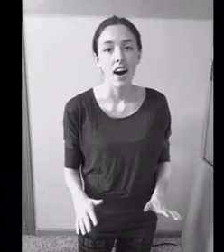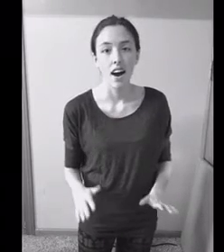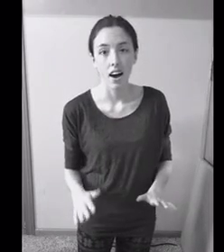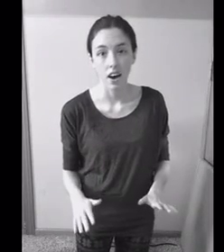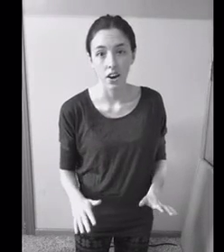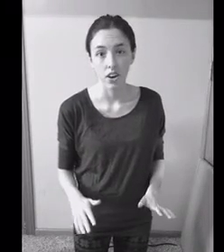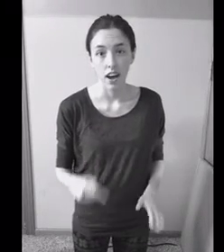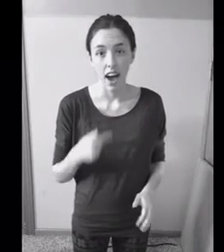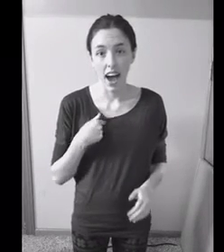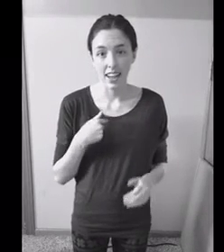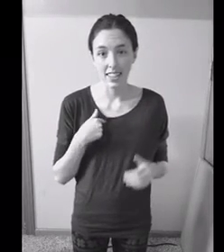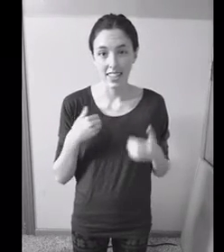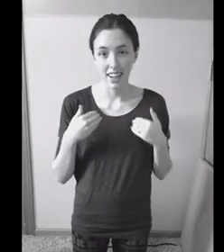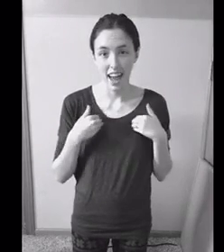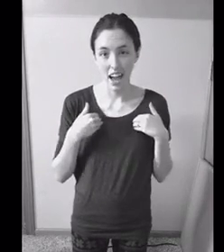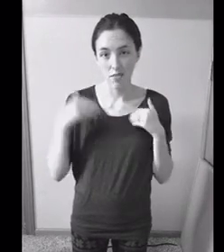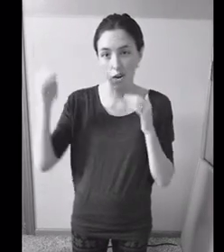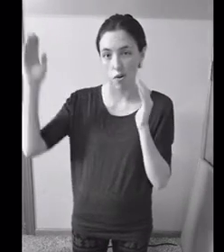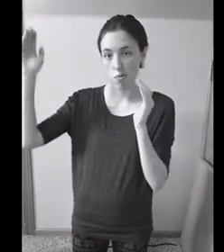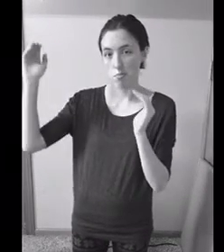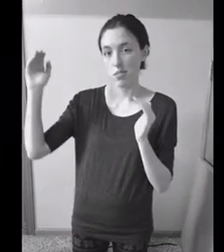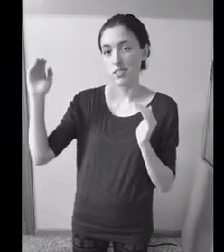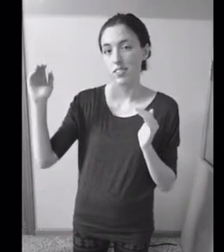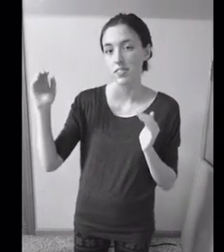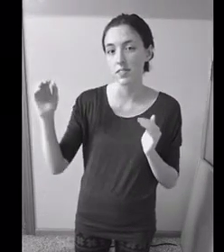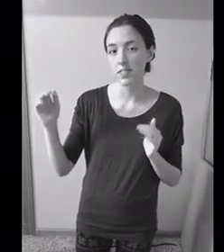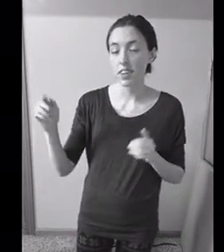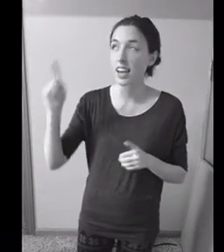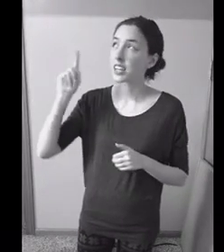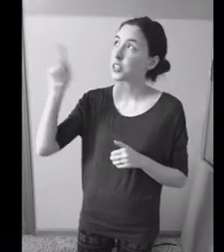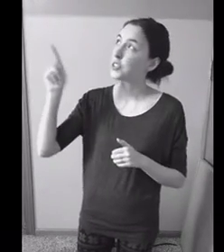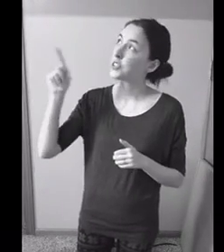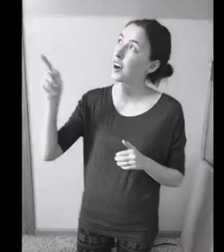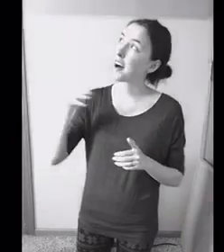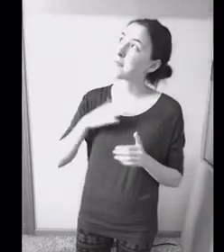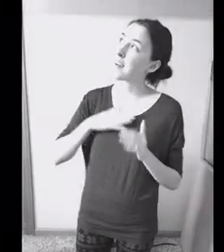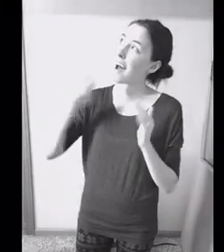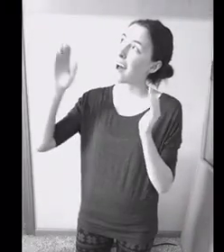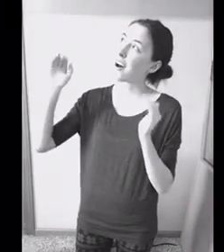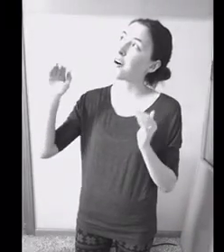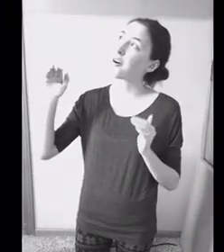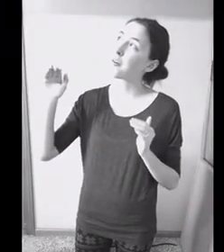I still have hope You are my home